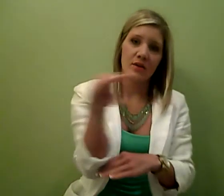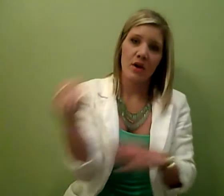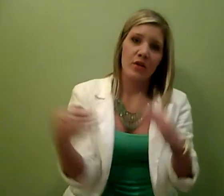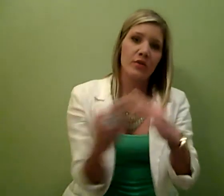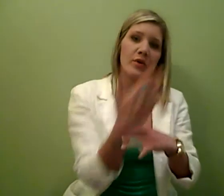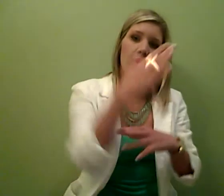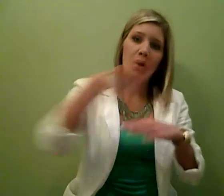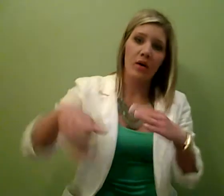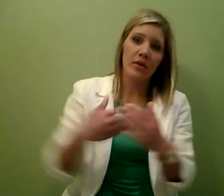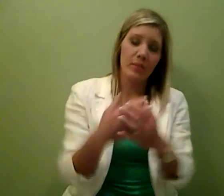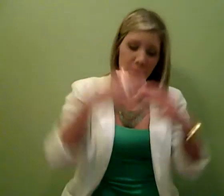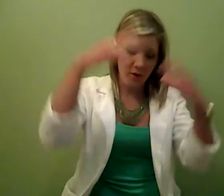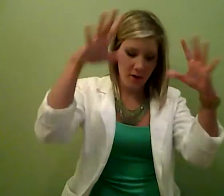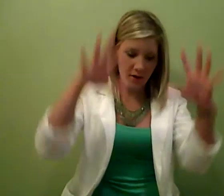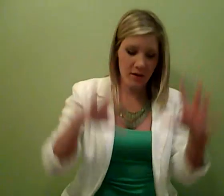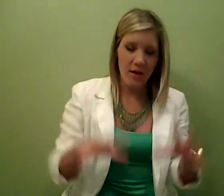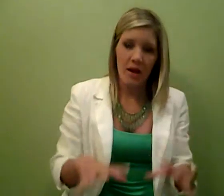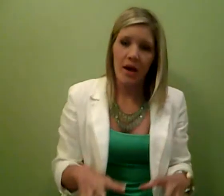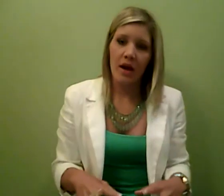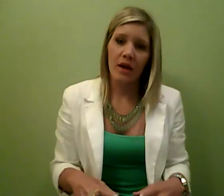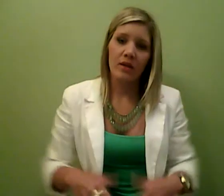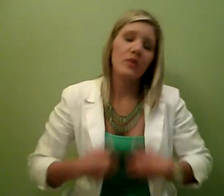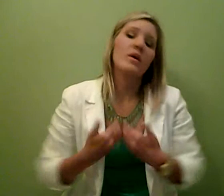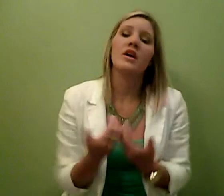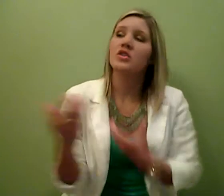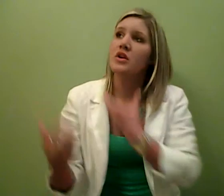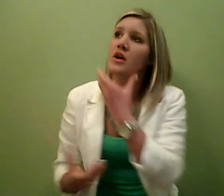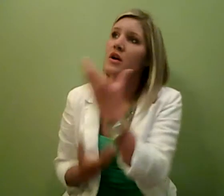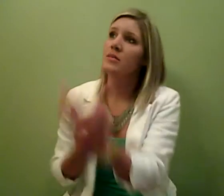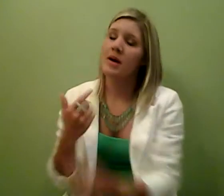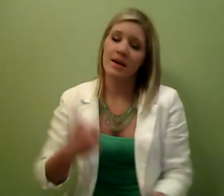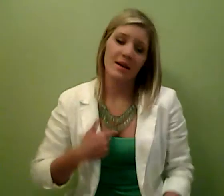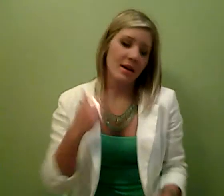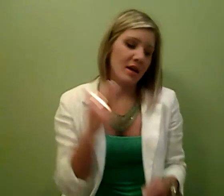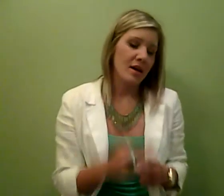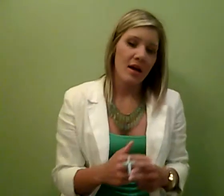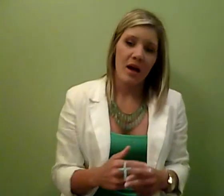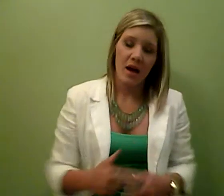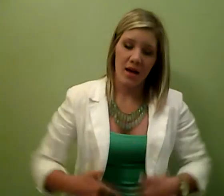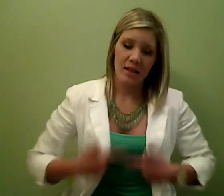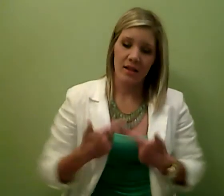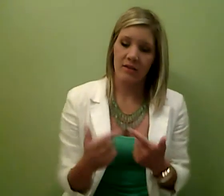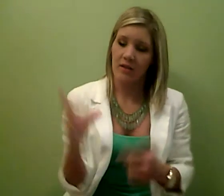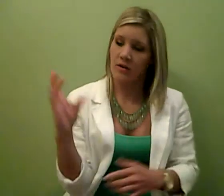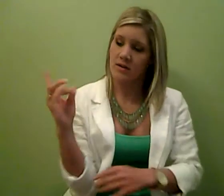through all the rain And the way she called my name Well I've lived those